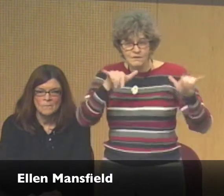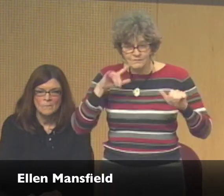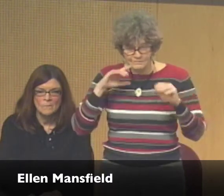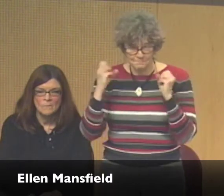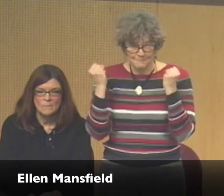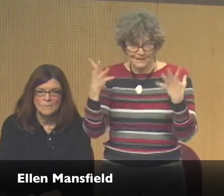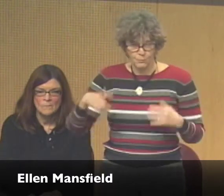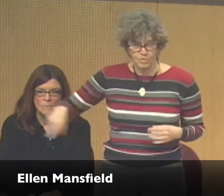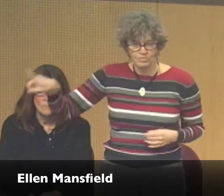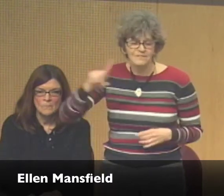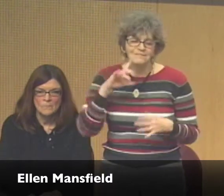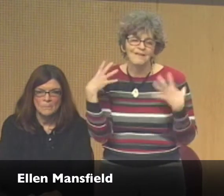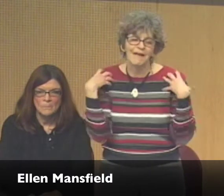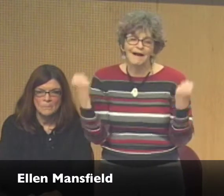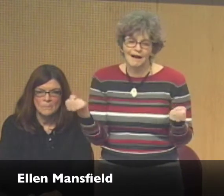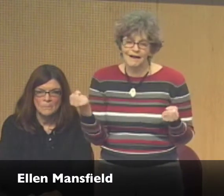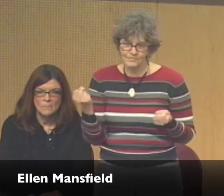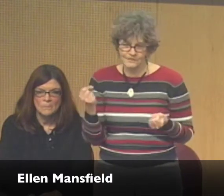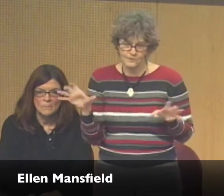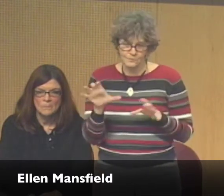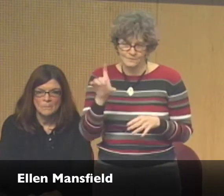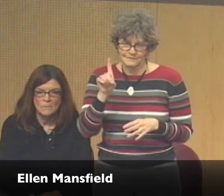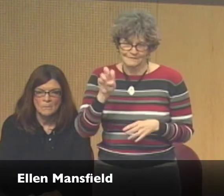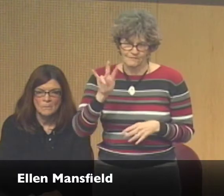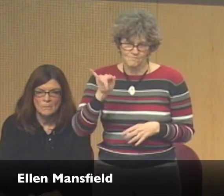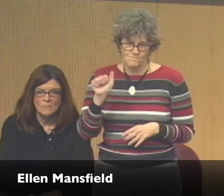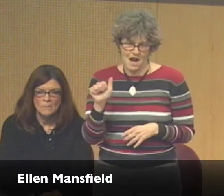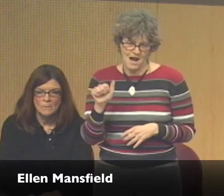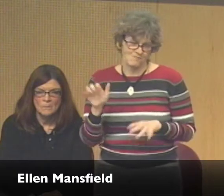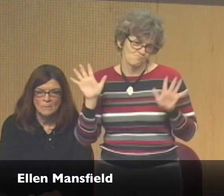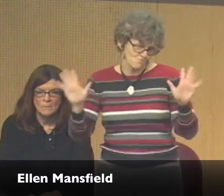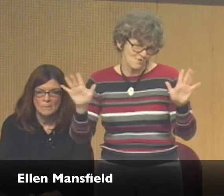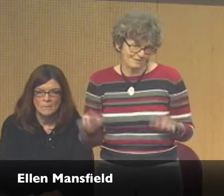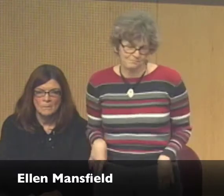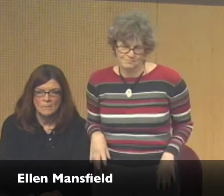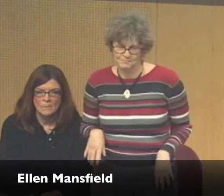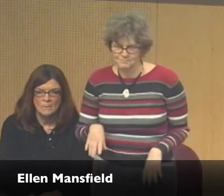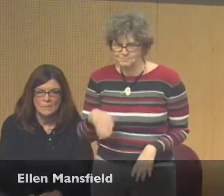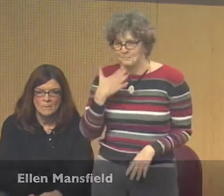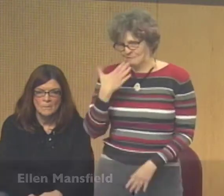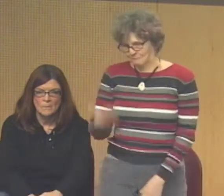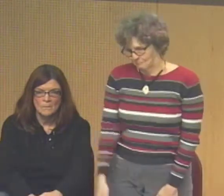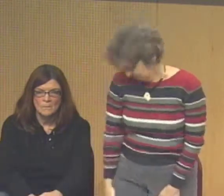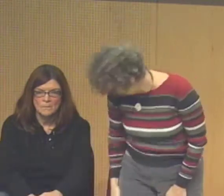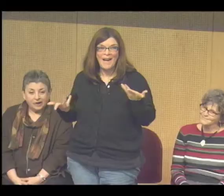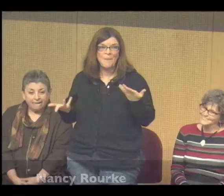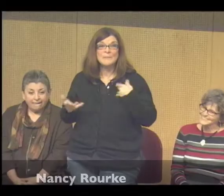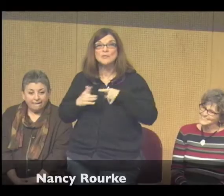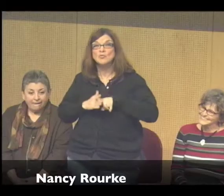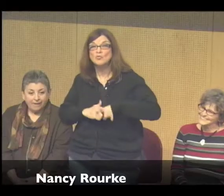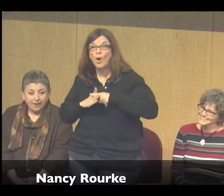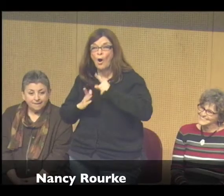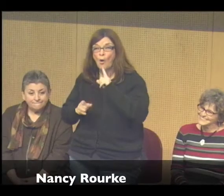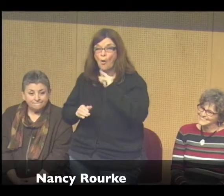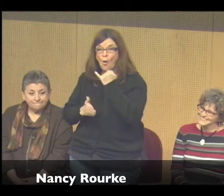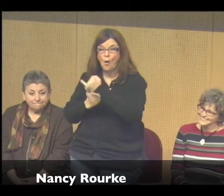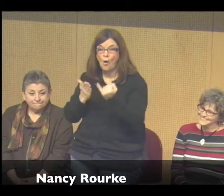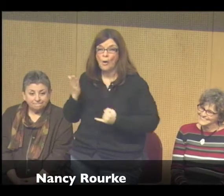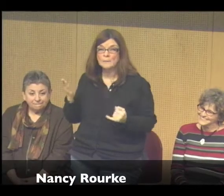But when you find you have these commonalities and the universal experiences we all share, it's very healing. And I see Divya as a wonderful thing. I started